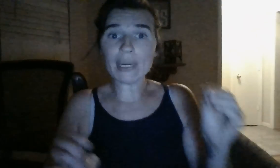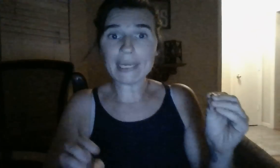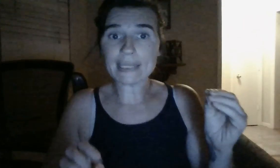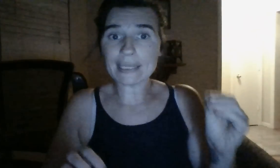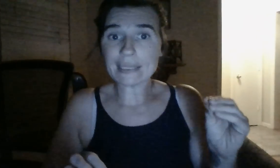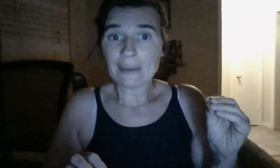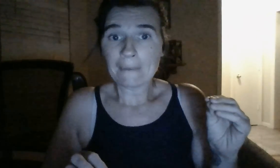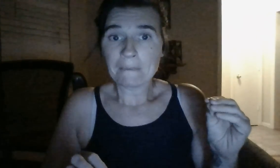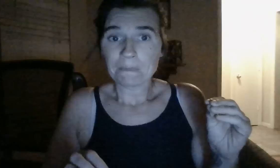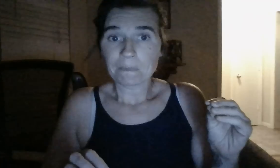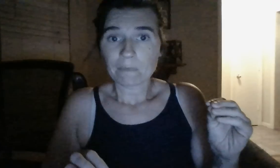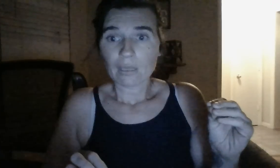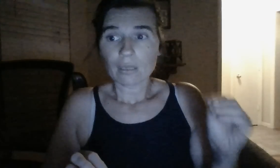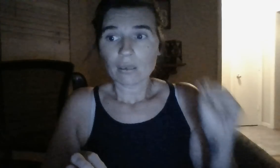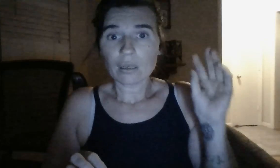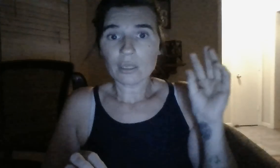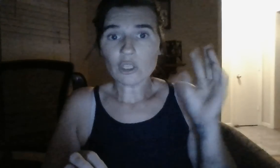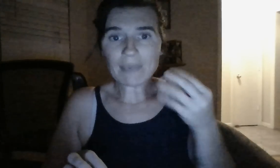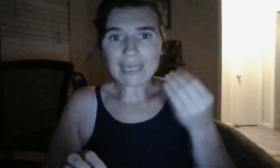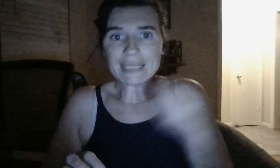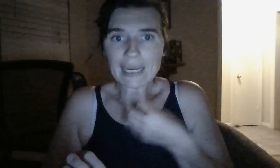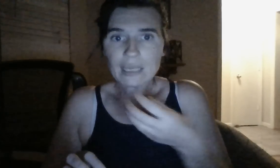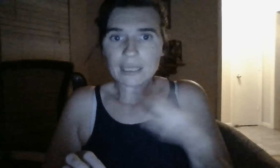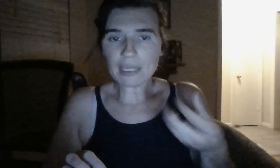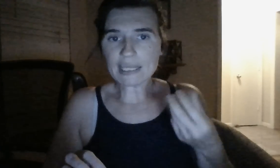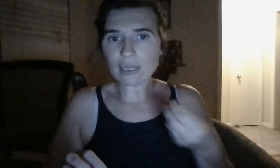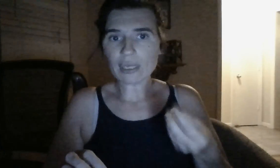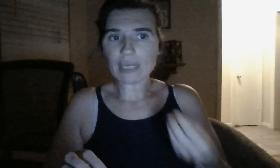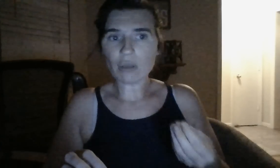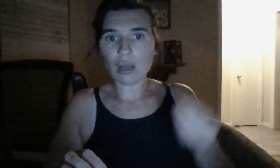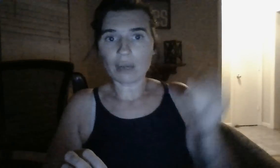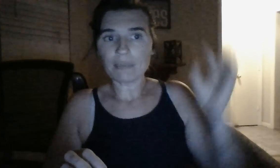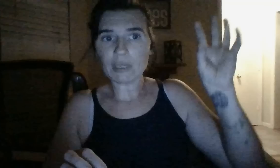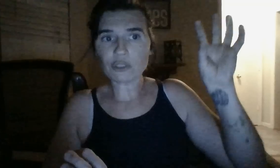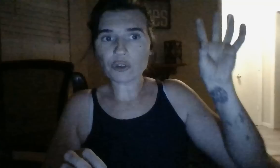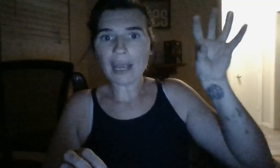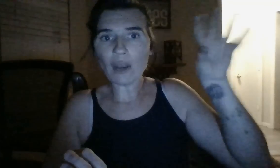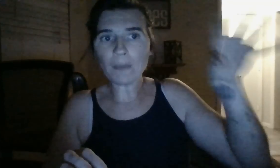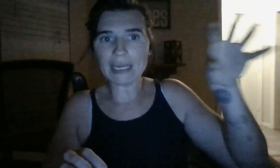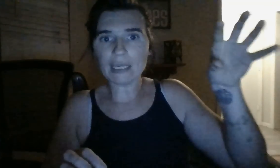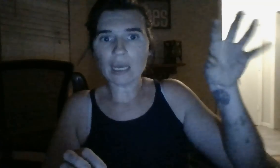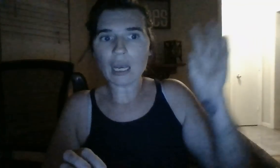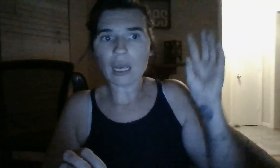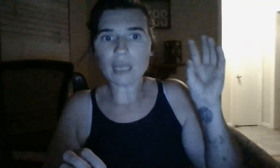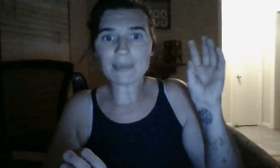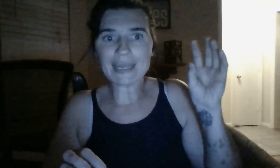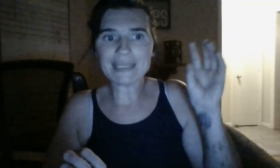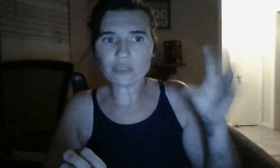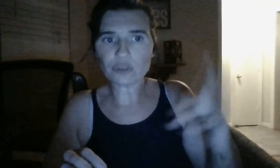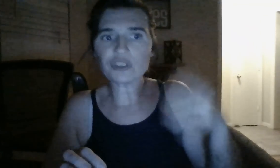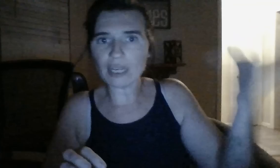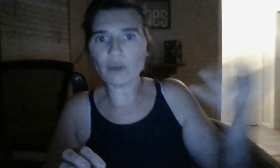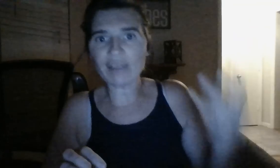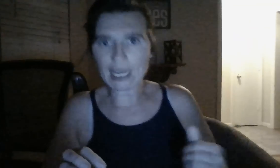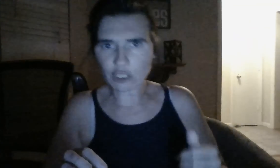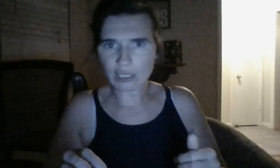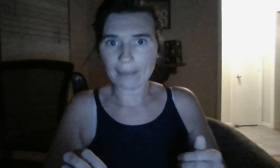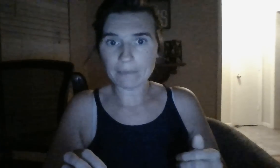my point is, is you can be aesthetically pleasing all day long. But, you're helping somebody's sister steal vacation time.